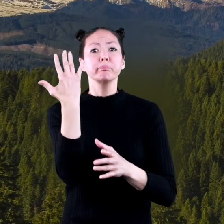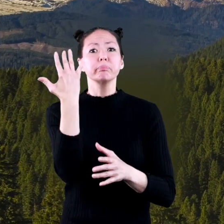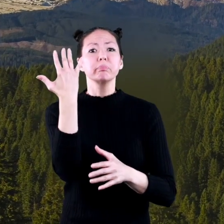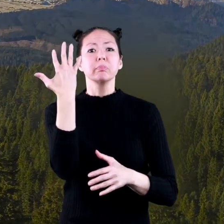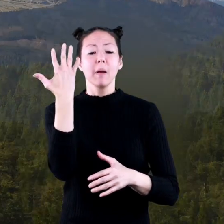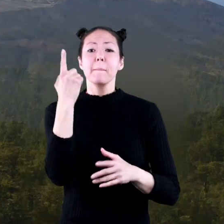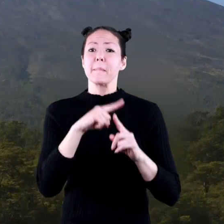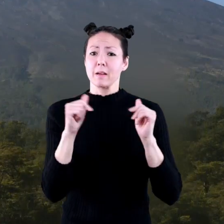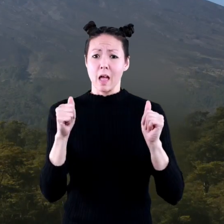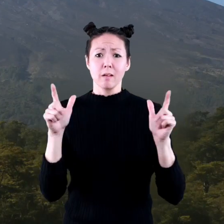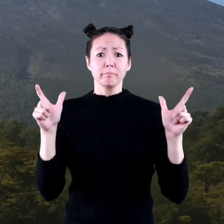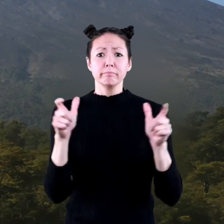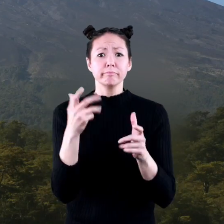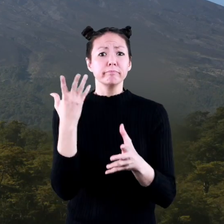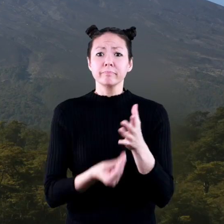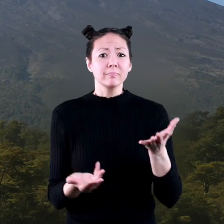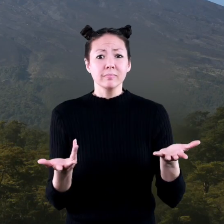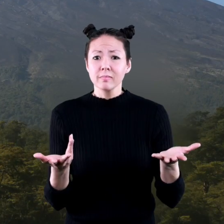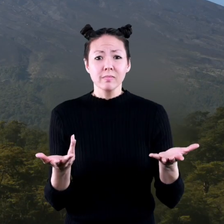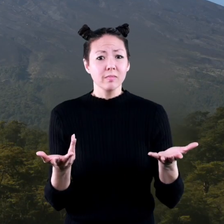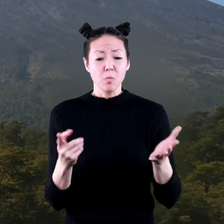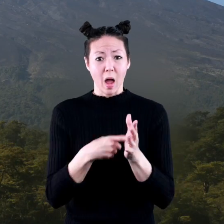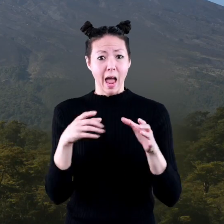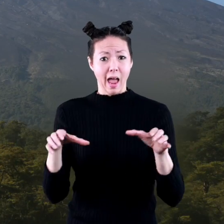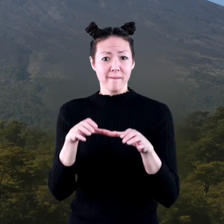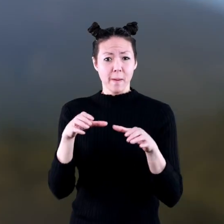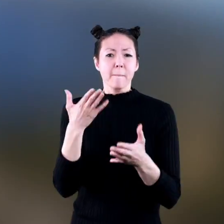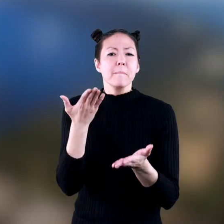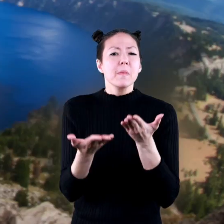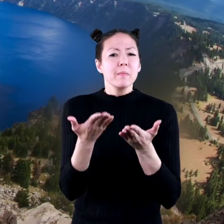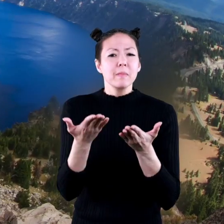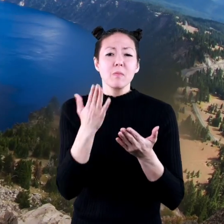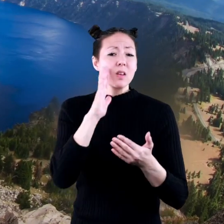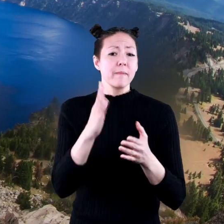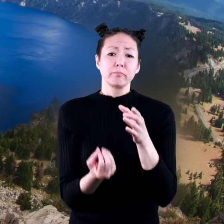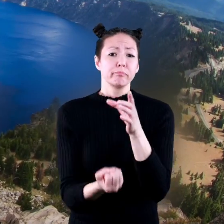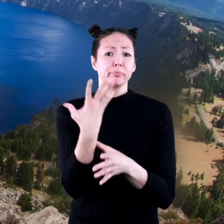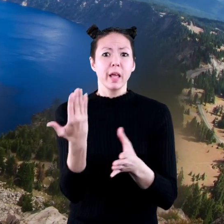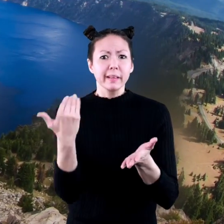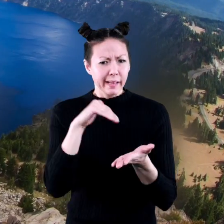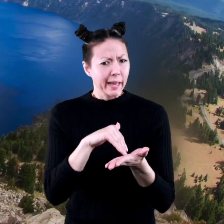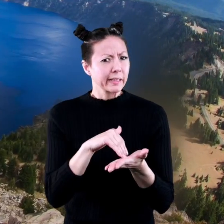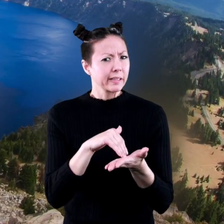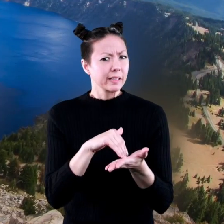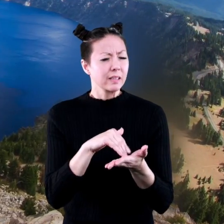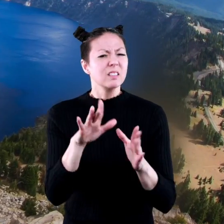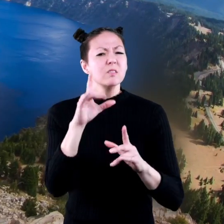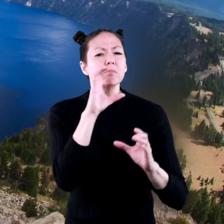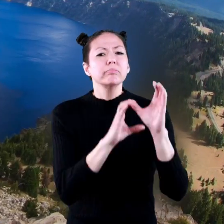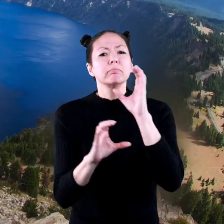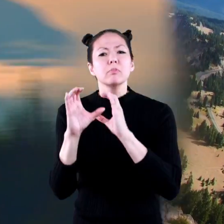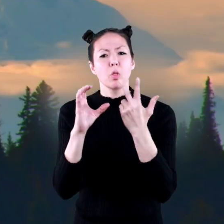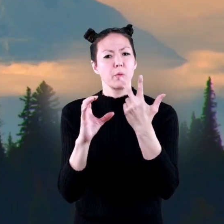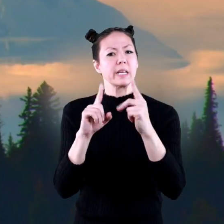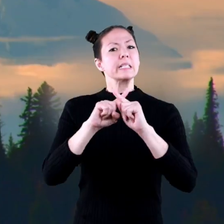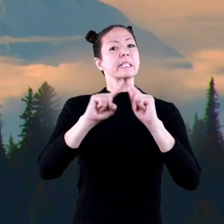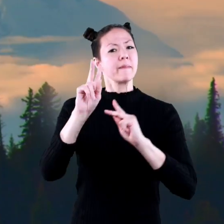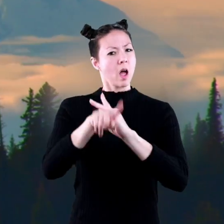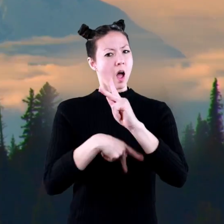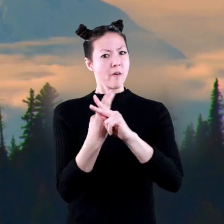volcano may be extinct, which means that it was once active but will probably never erupt again. Let's explore three